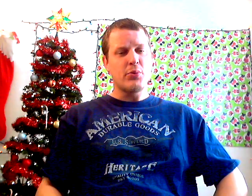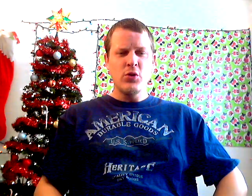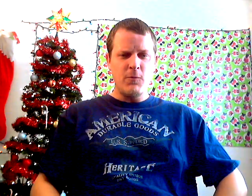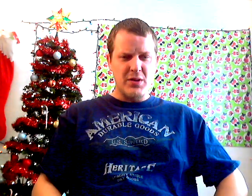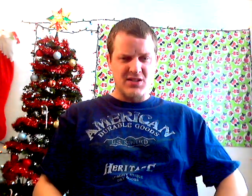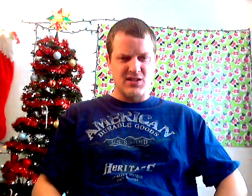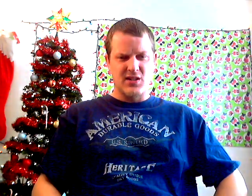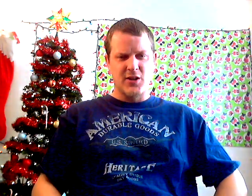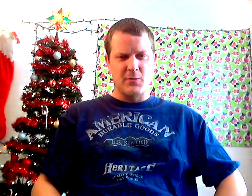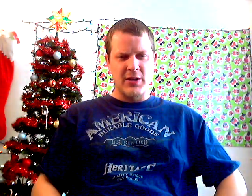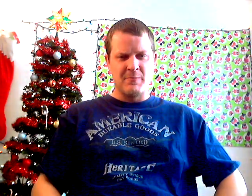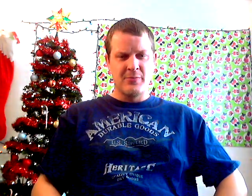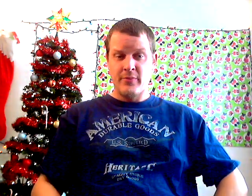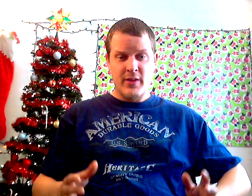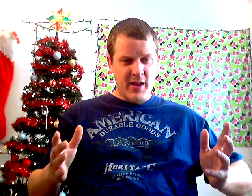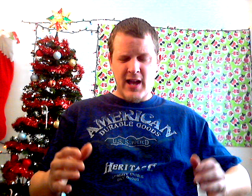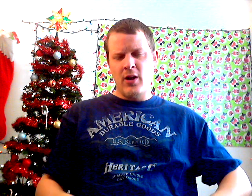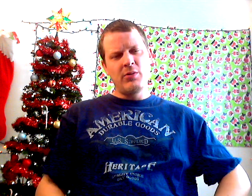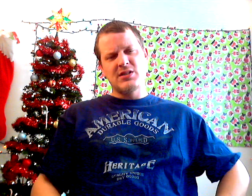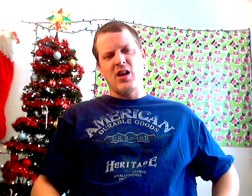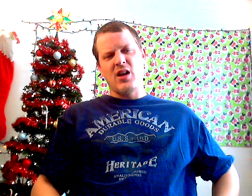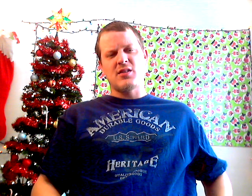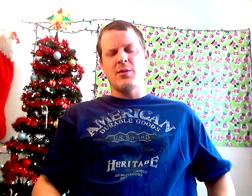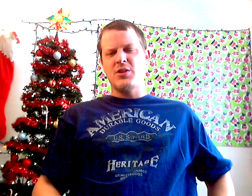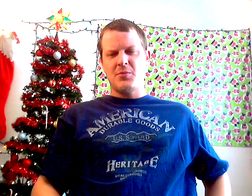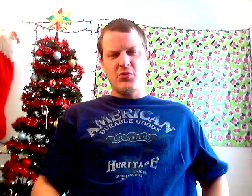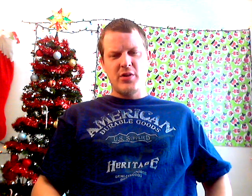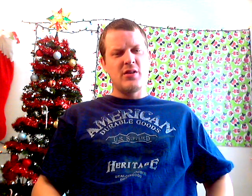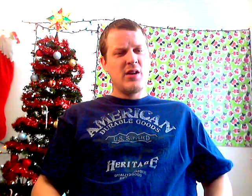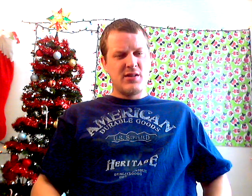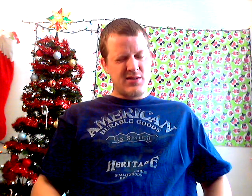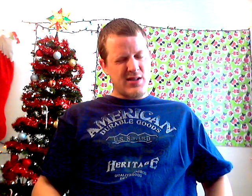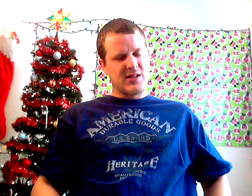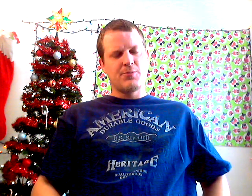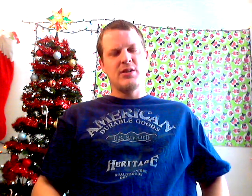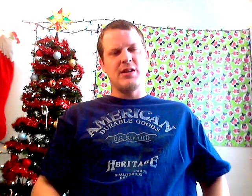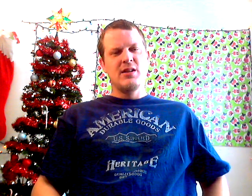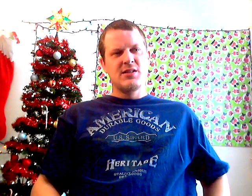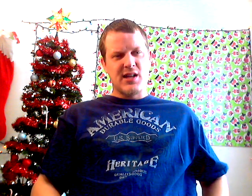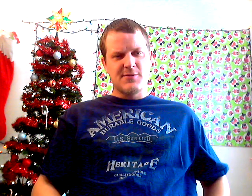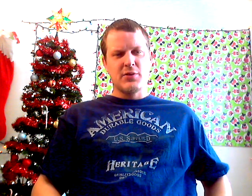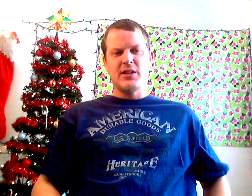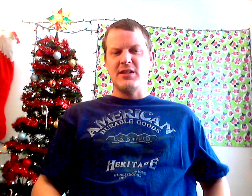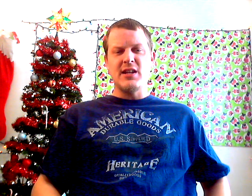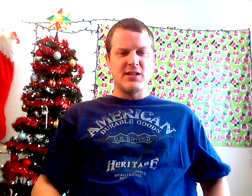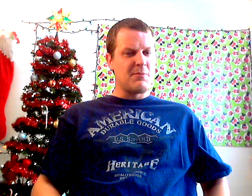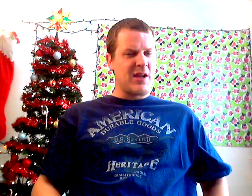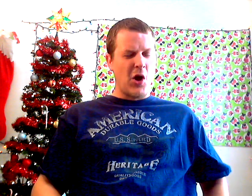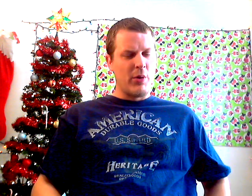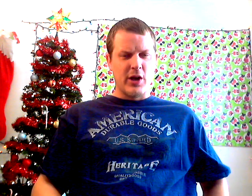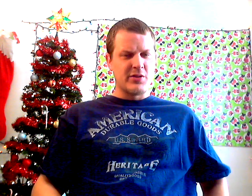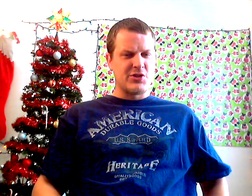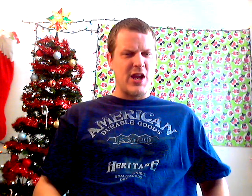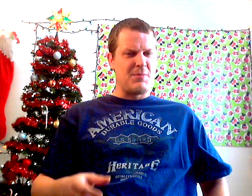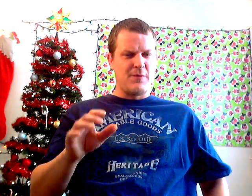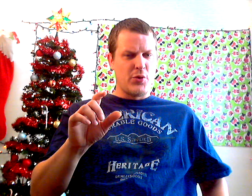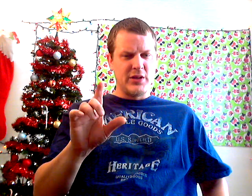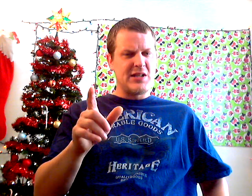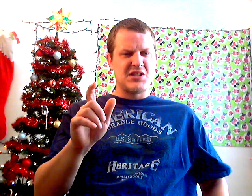improved business a little bit. I always thought the WWE desperately, desperately needed to make Owen Hart the champion for at least